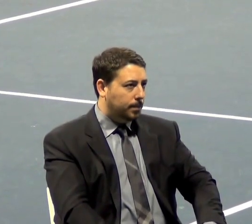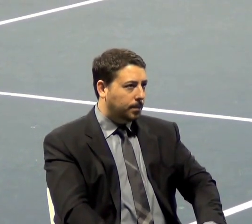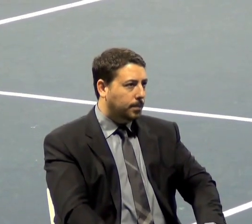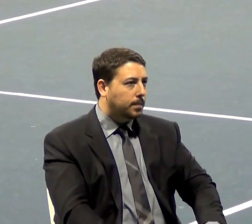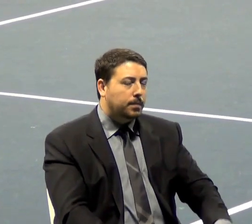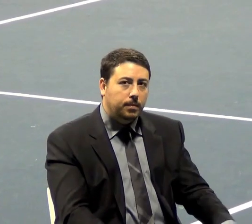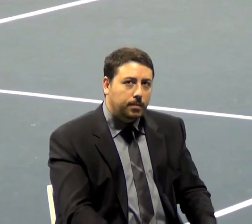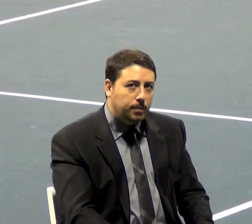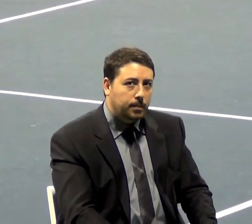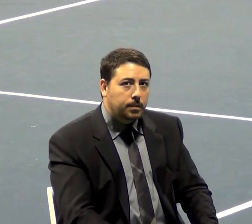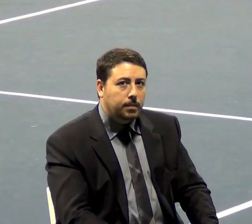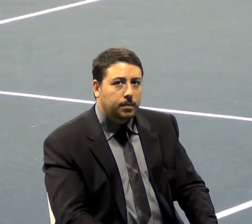Well.